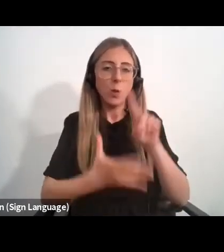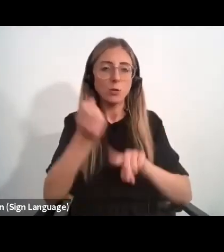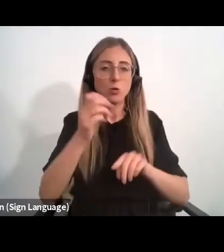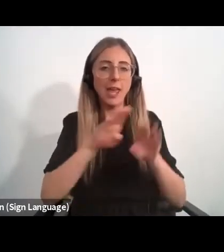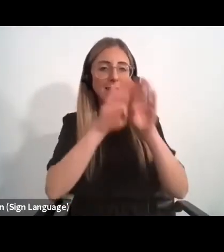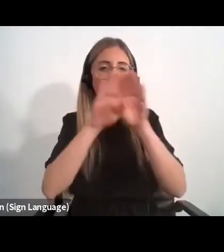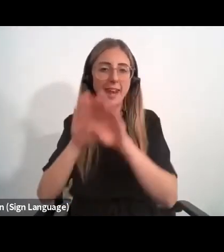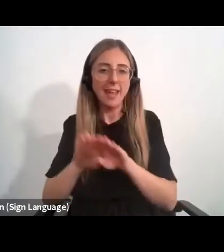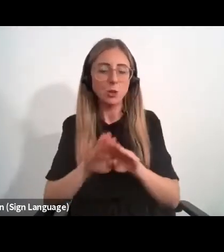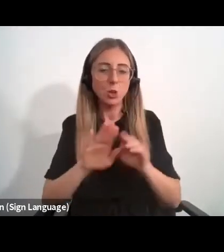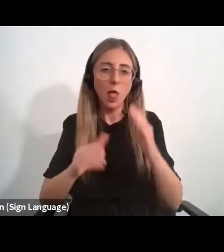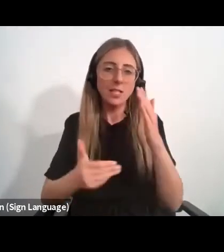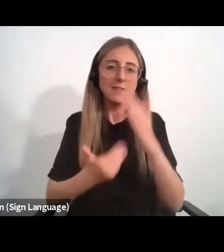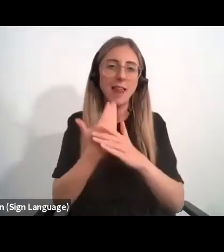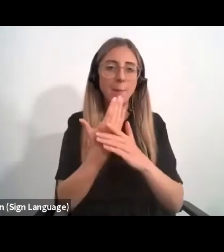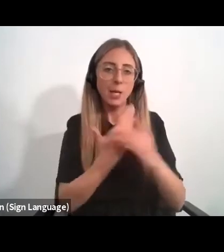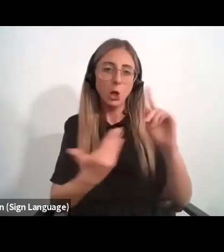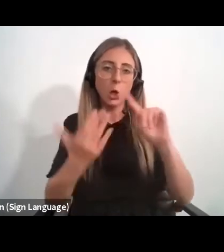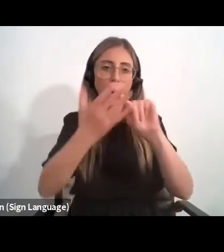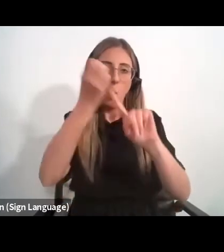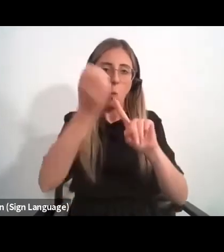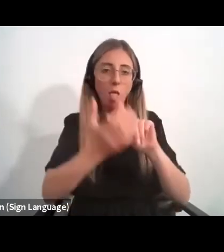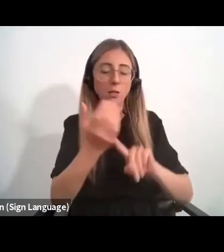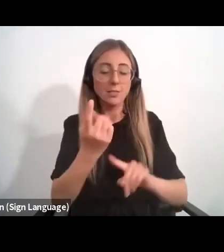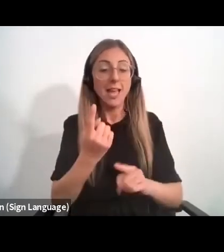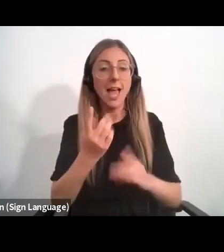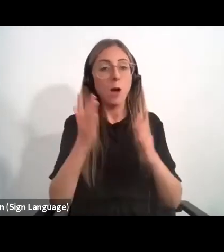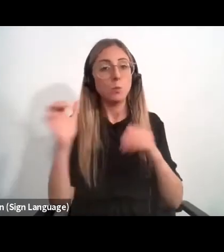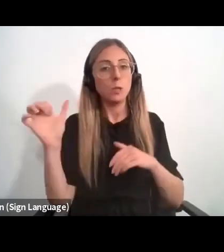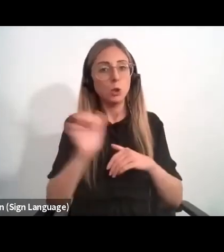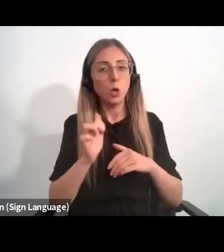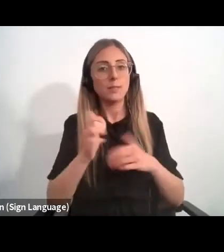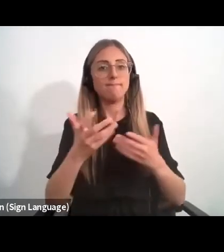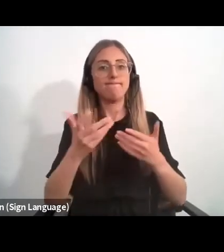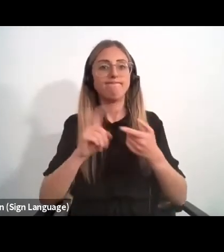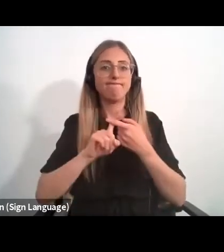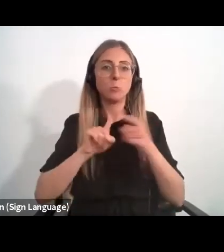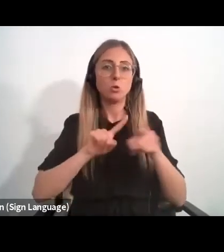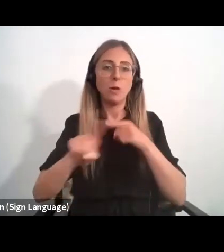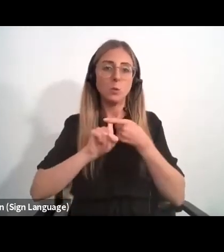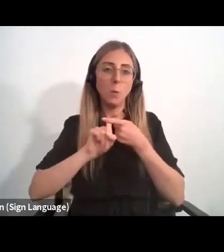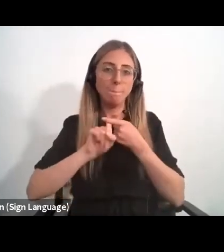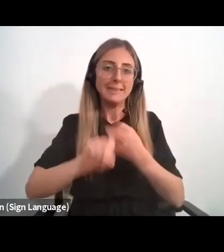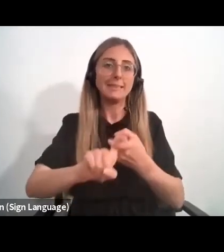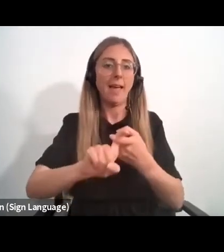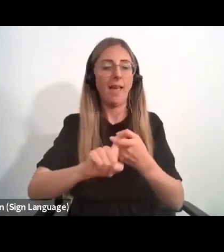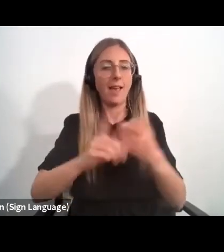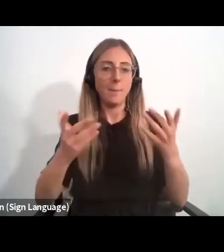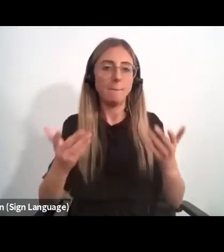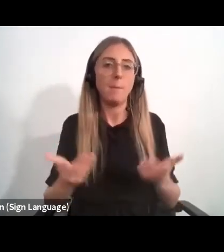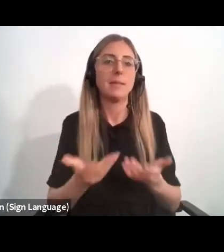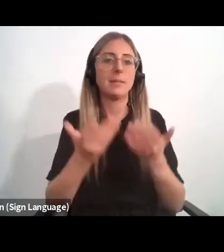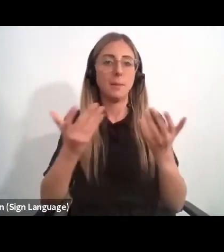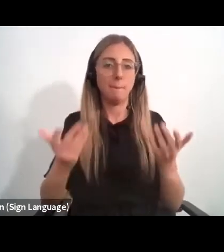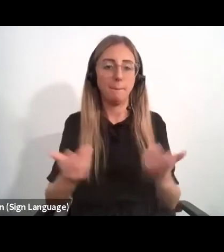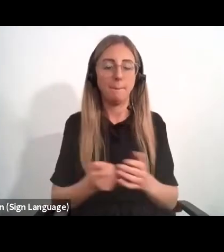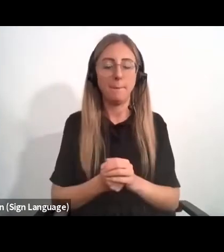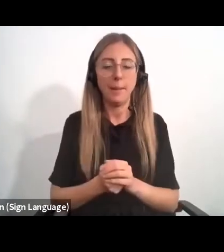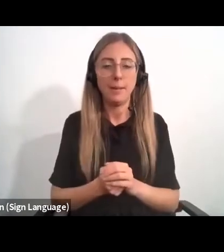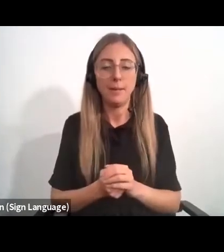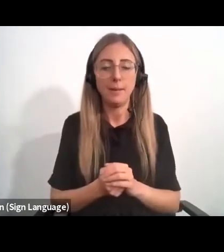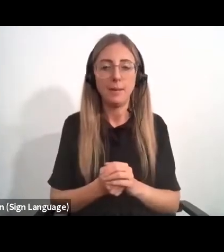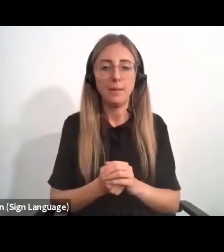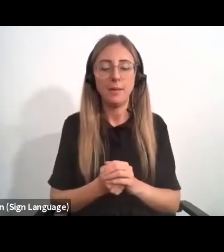goals, and challenge is to maintain this momentum. Shining examples of world-class innovation in Africa